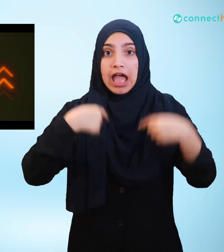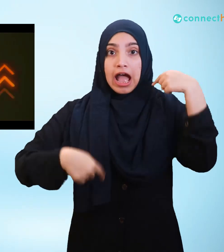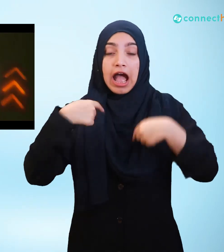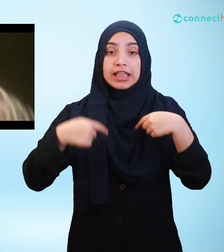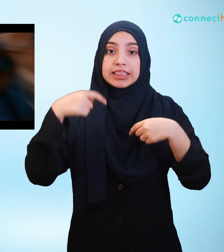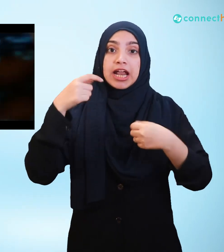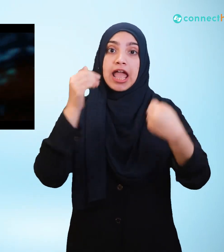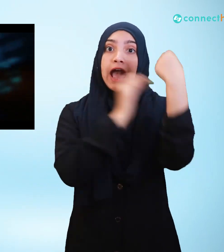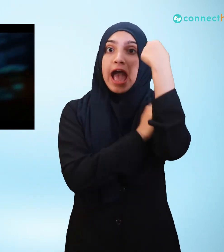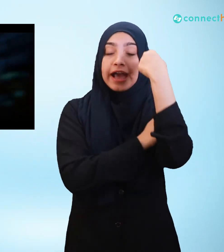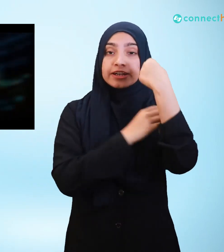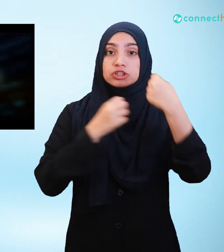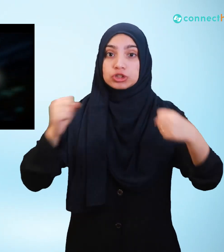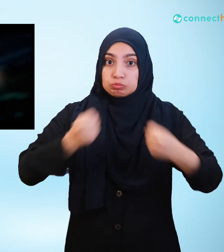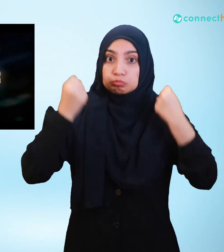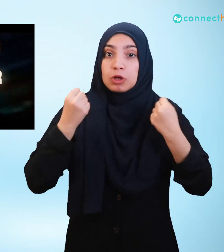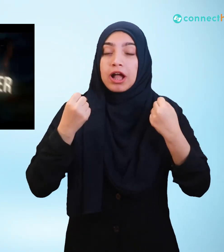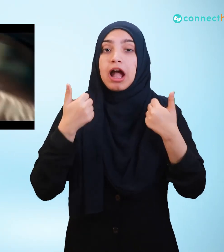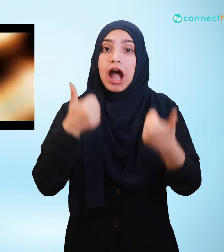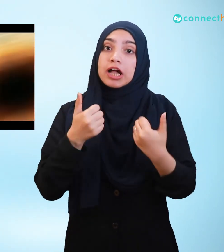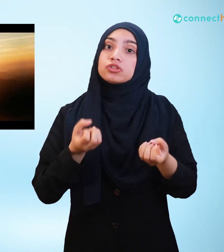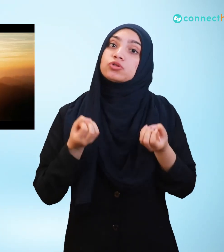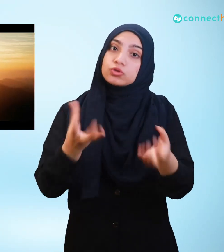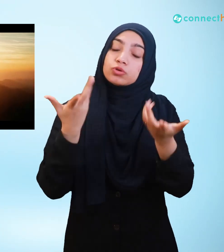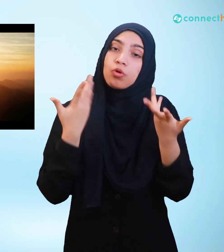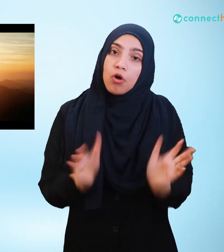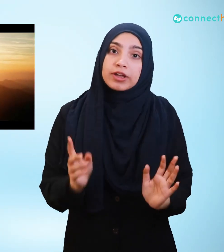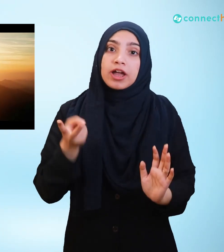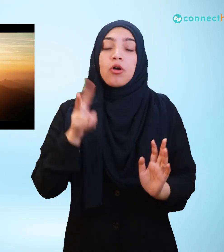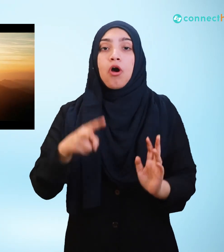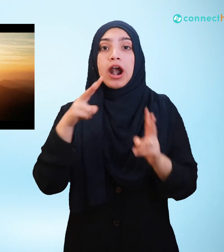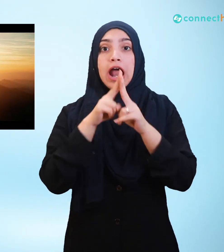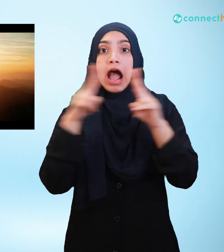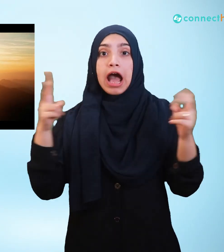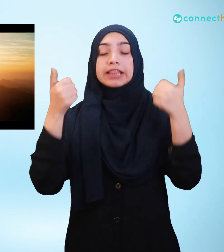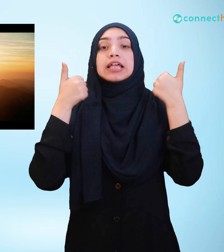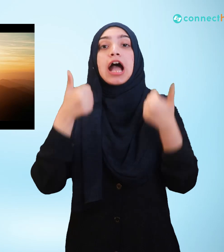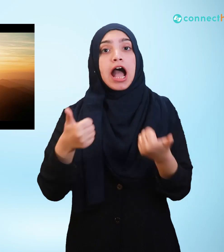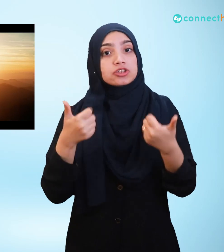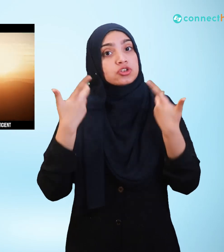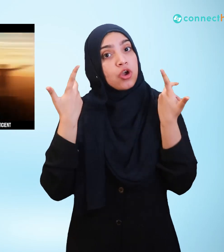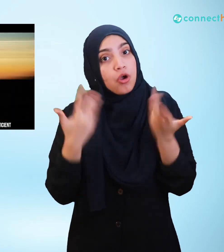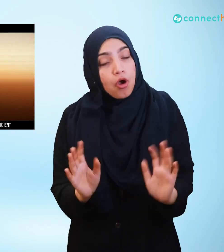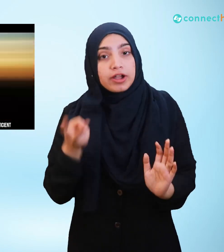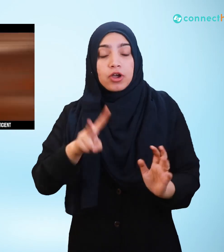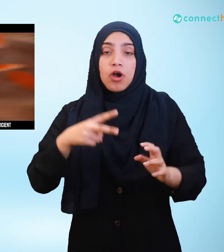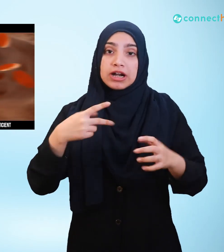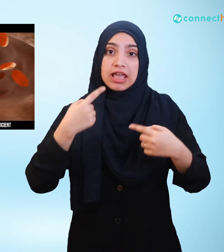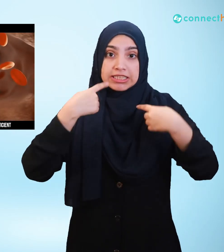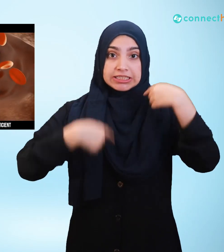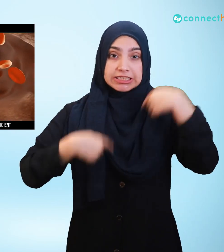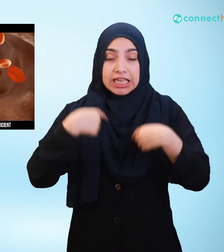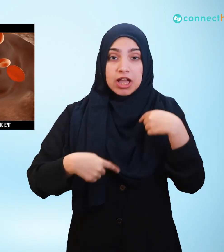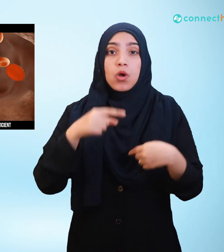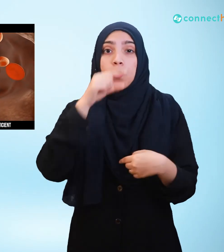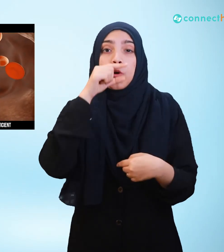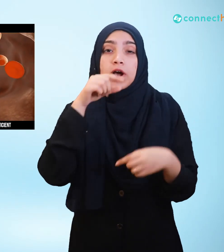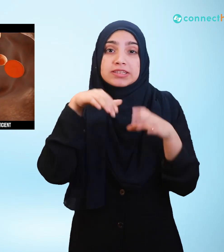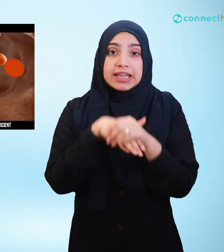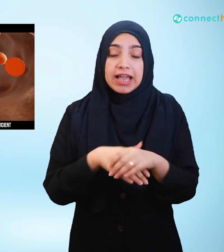your mind is able to concentrate better and an overall feeling of wellness overtakes you. During fasting, the body's healing process becomes